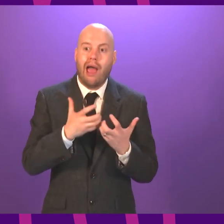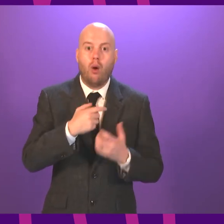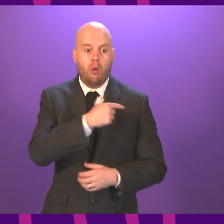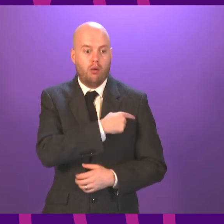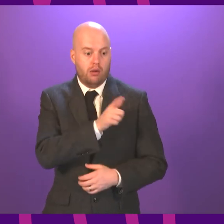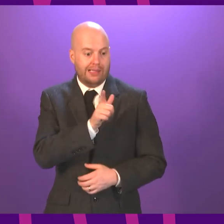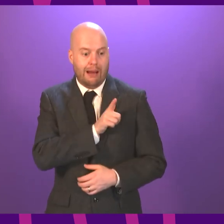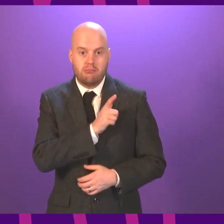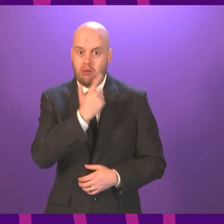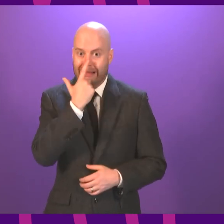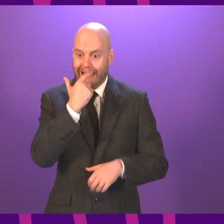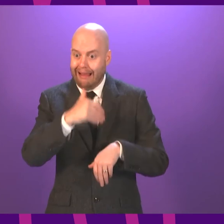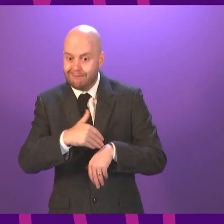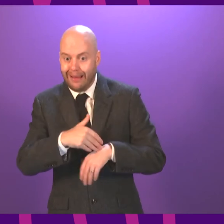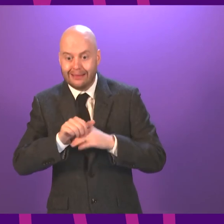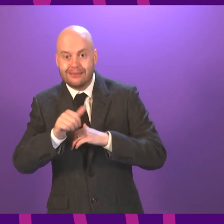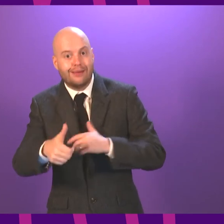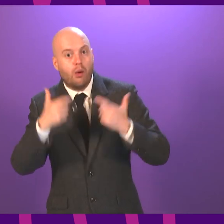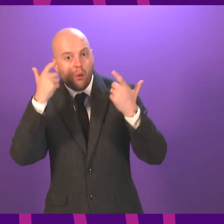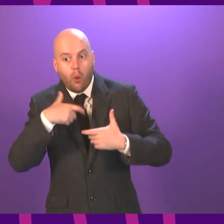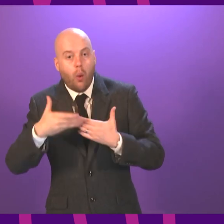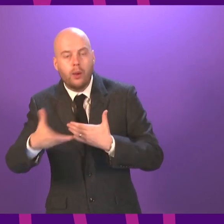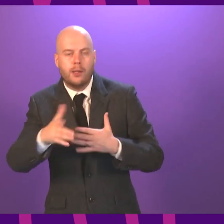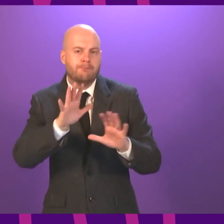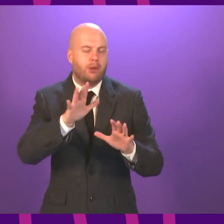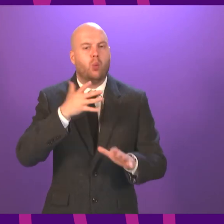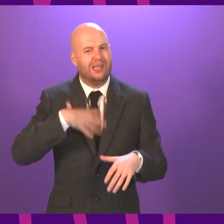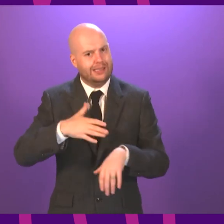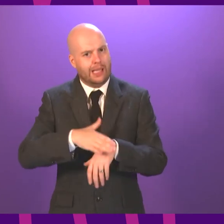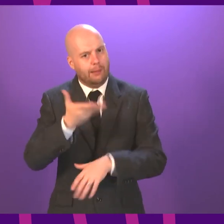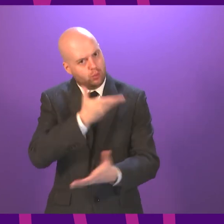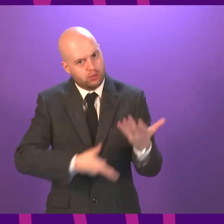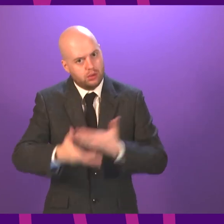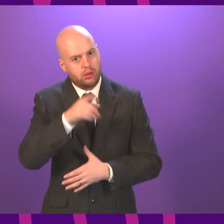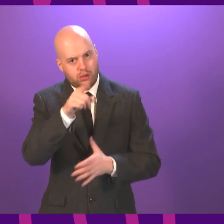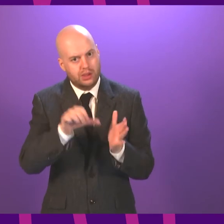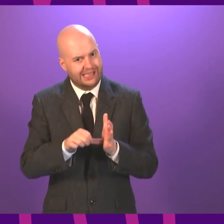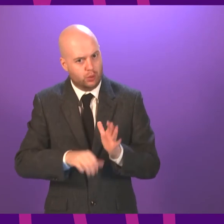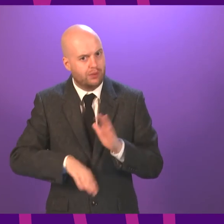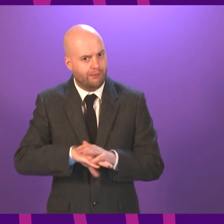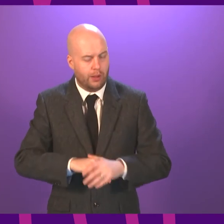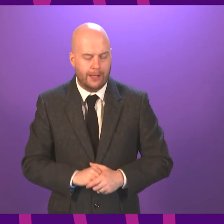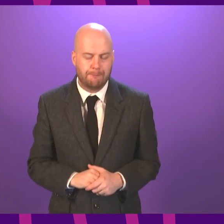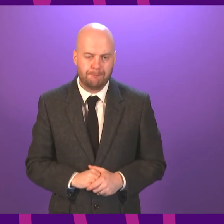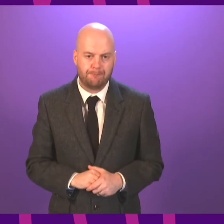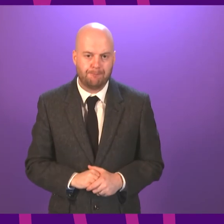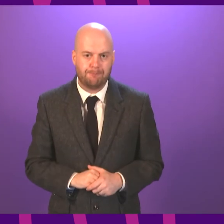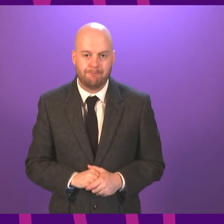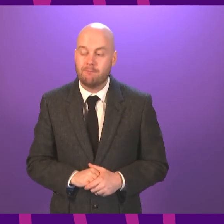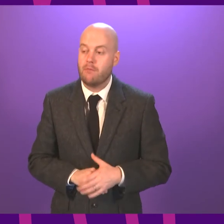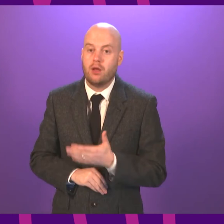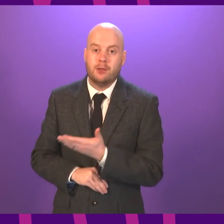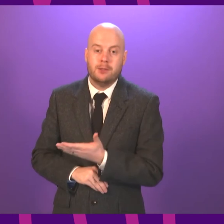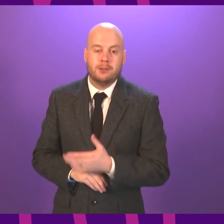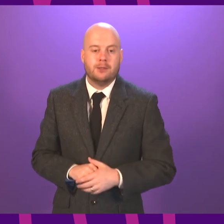important that we do take the time to discuss and to consider all of these issues fully. Foizal Chowdhury to be followed by Emma Harper.